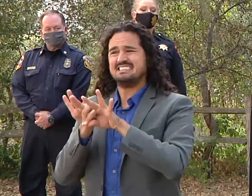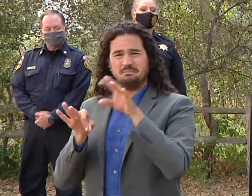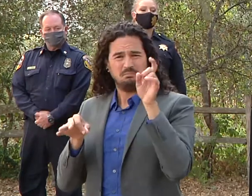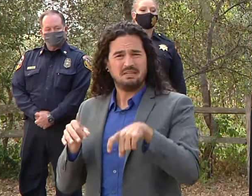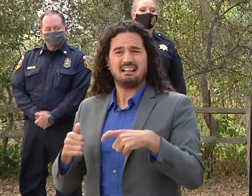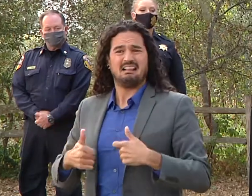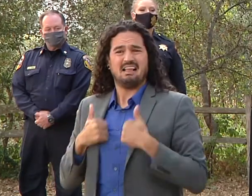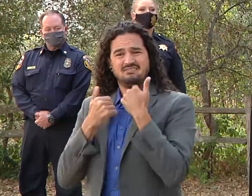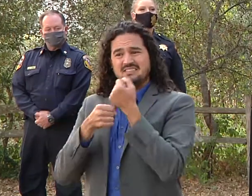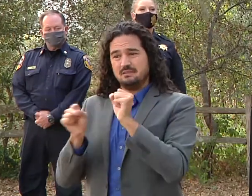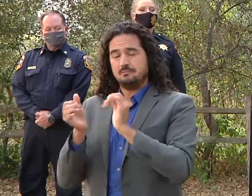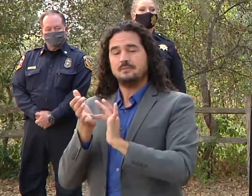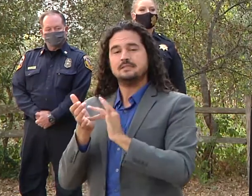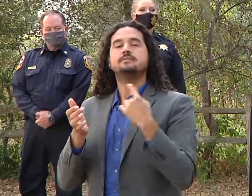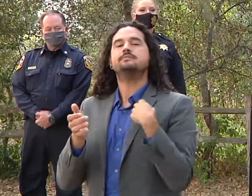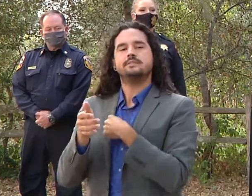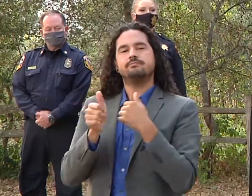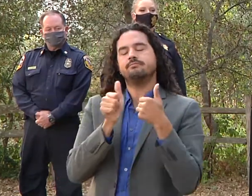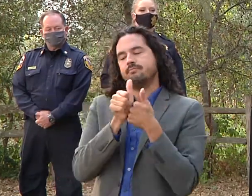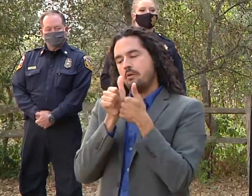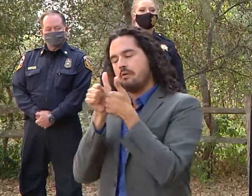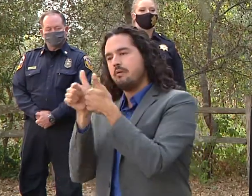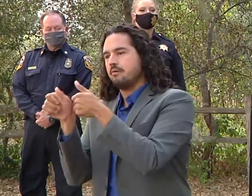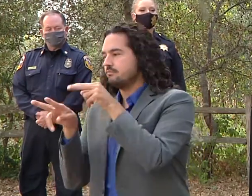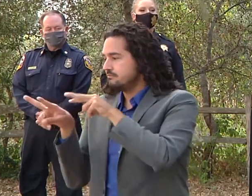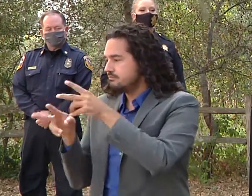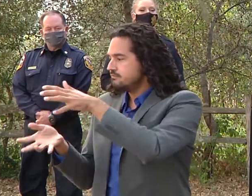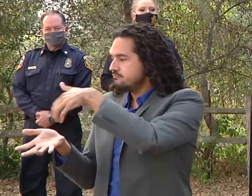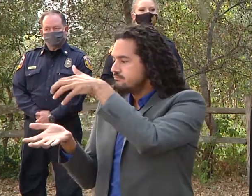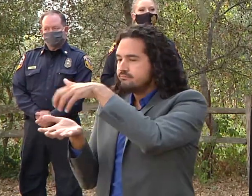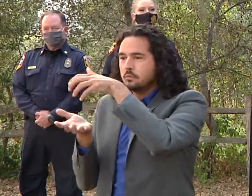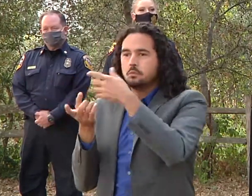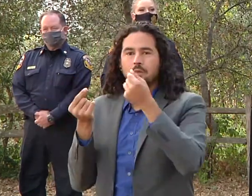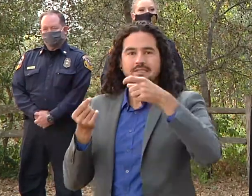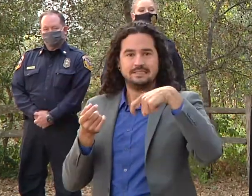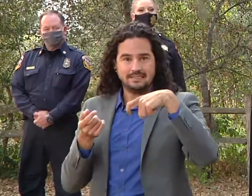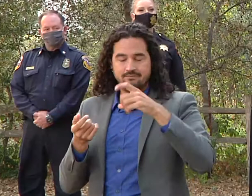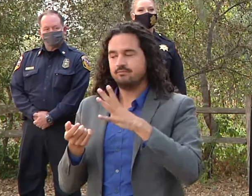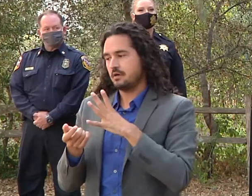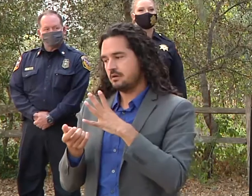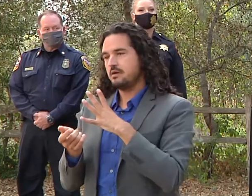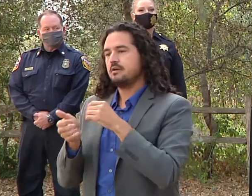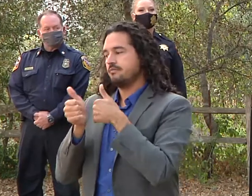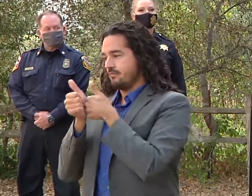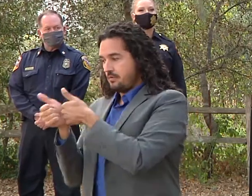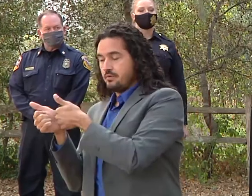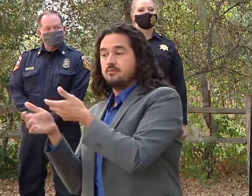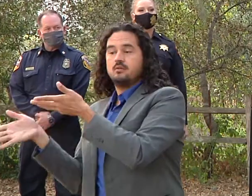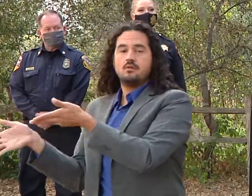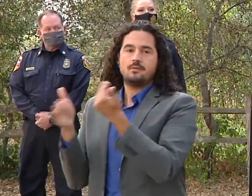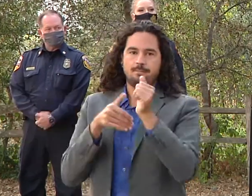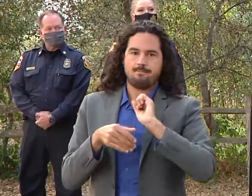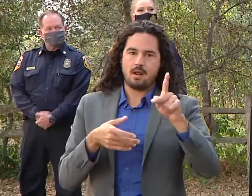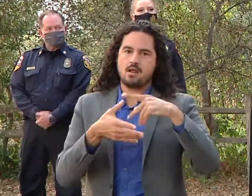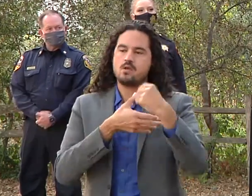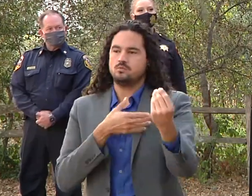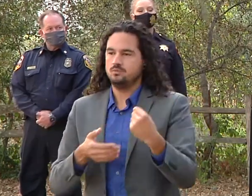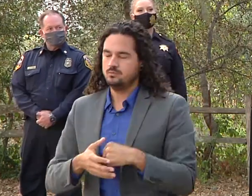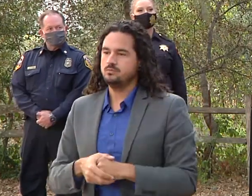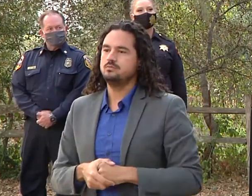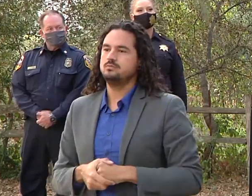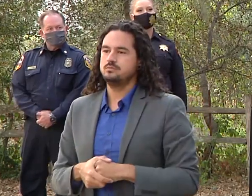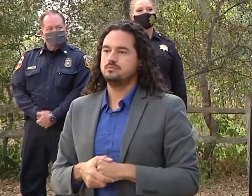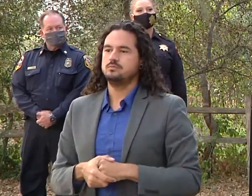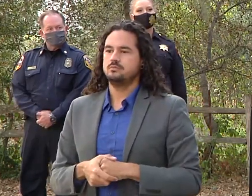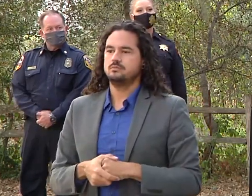to their homes to potentially get things that they have to have um and then what you'll hear uh chief cox mentioned tonight uh